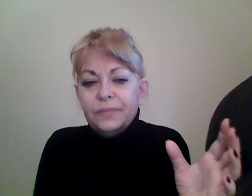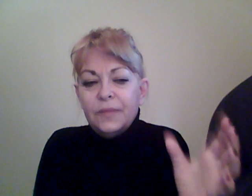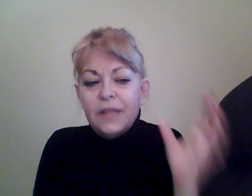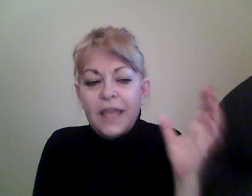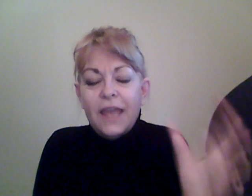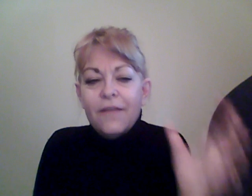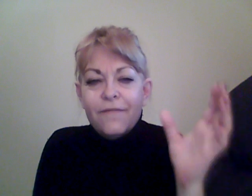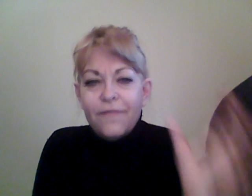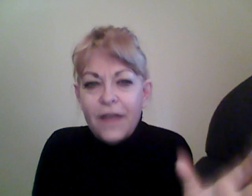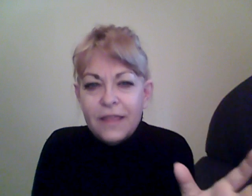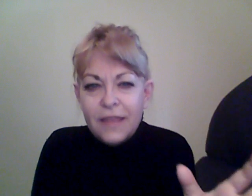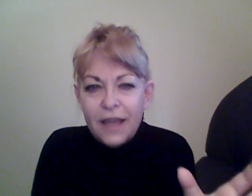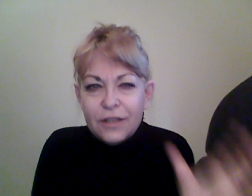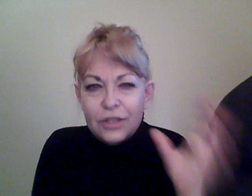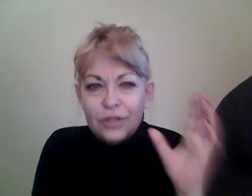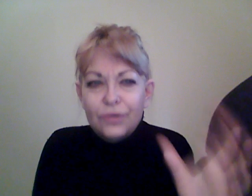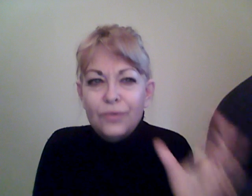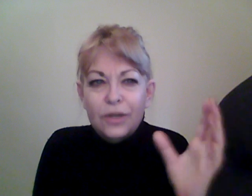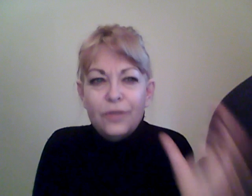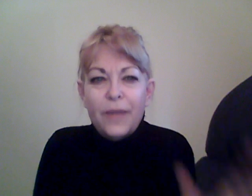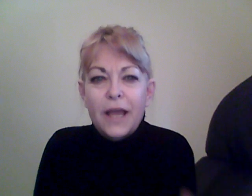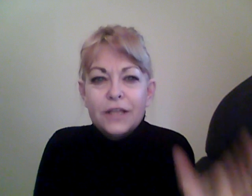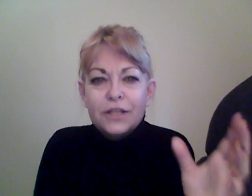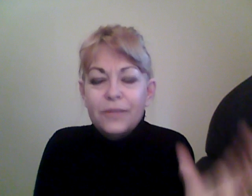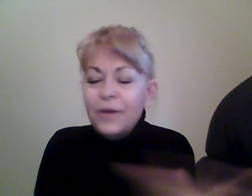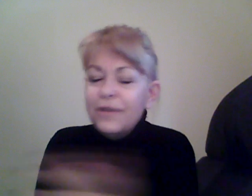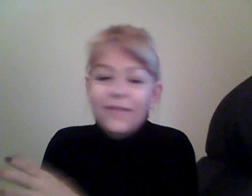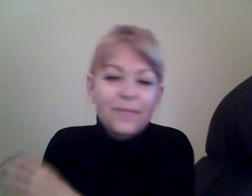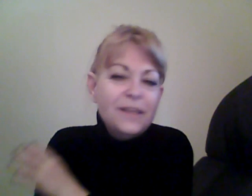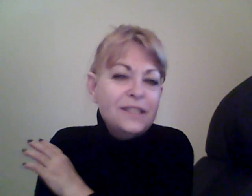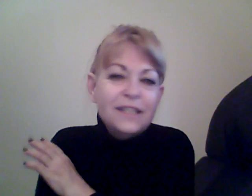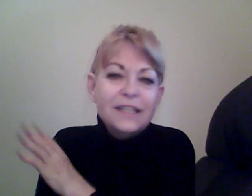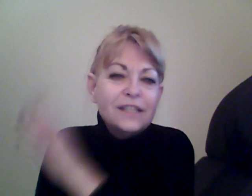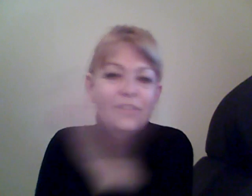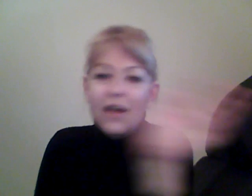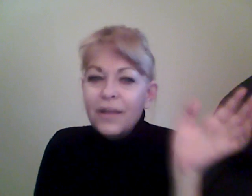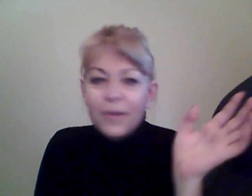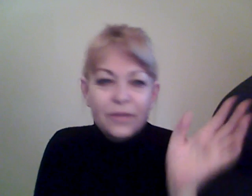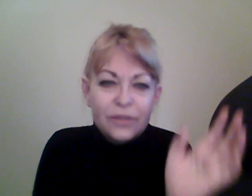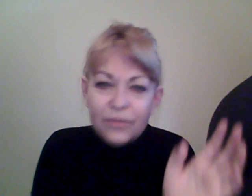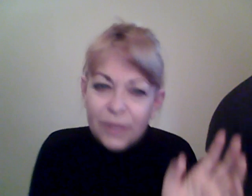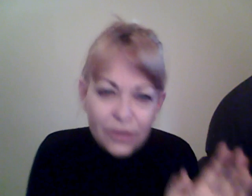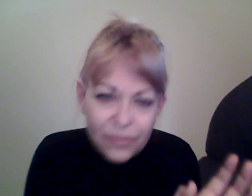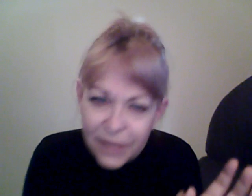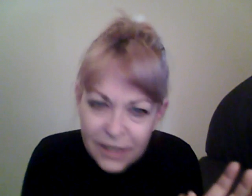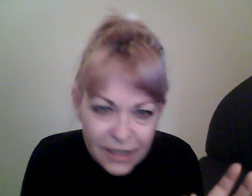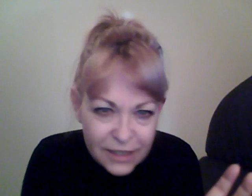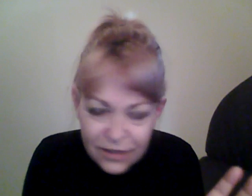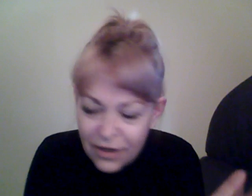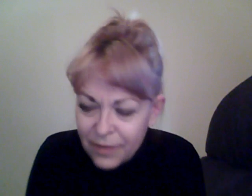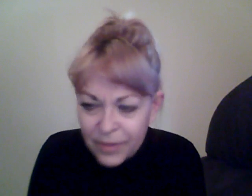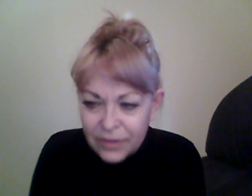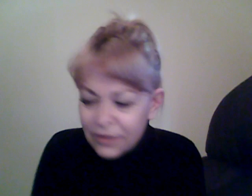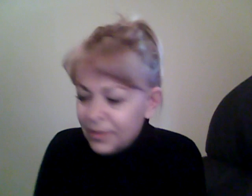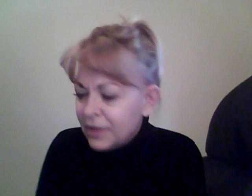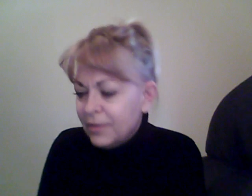You can't fight that. Do what you're passionate about. If it means you need to talk about the doom and gloom, then you need to talk about the doom and gloom.